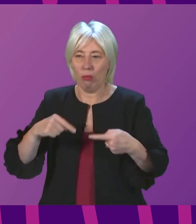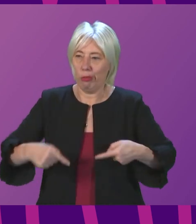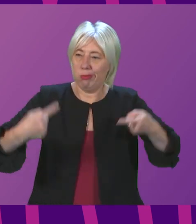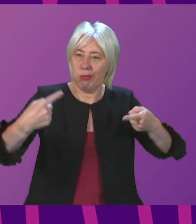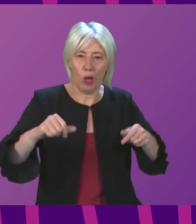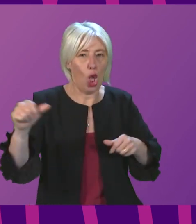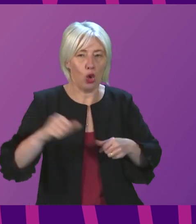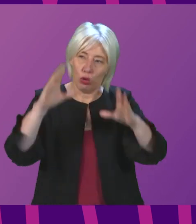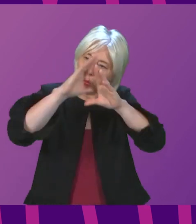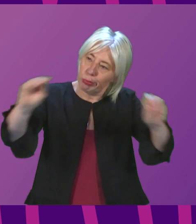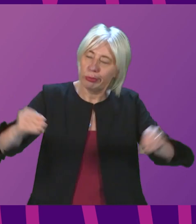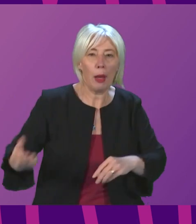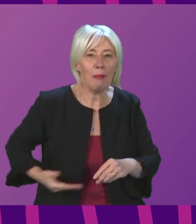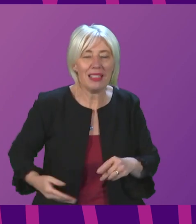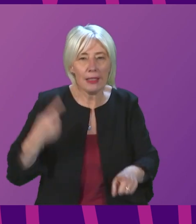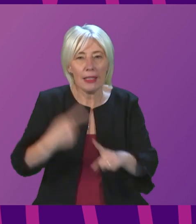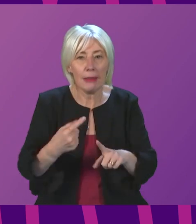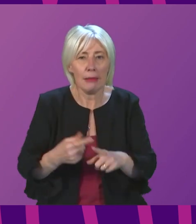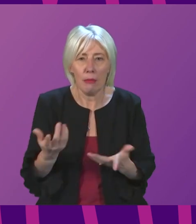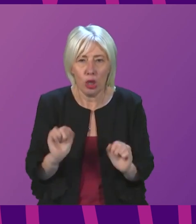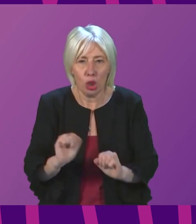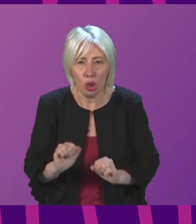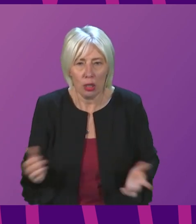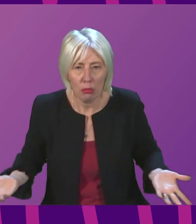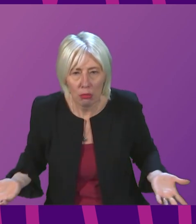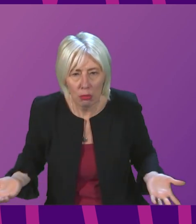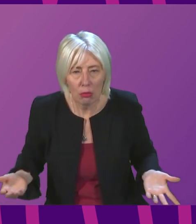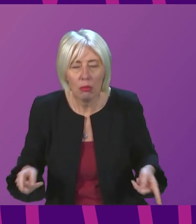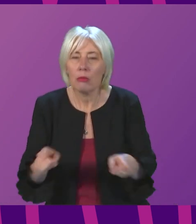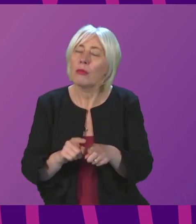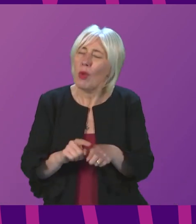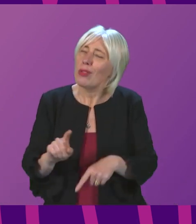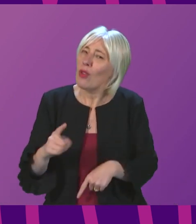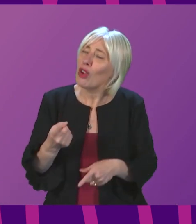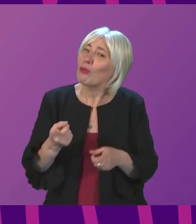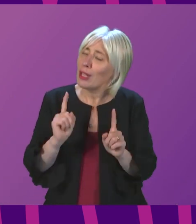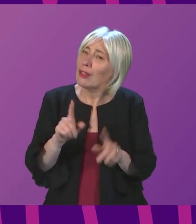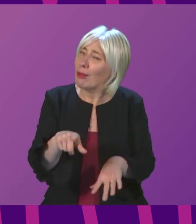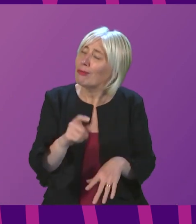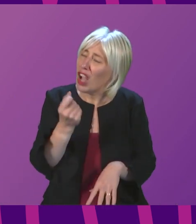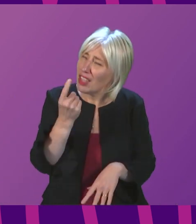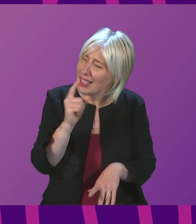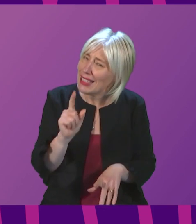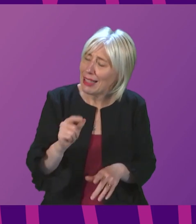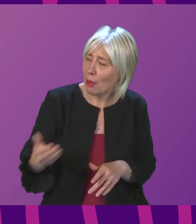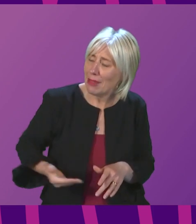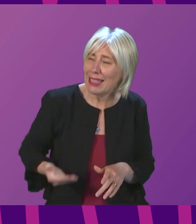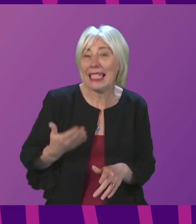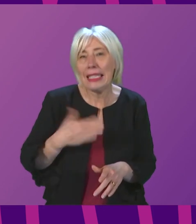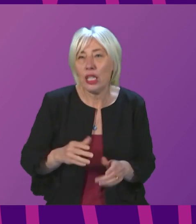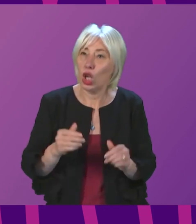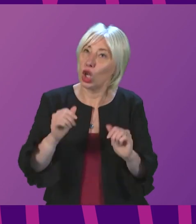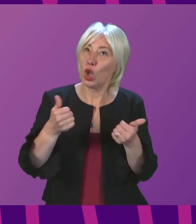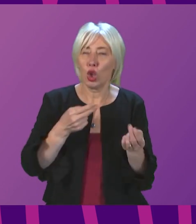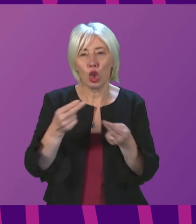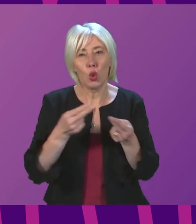businesses straight away. And it's not. So the First Minister will also understand that businesses need some measure of good news. And